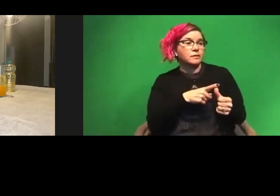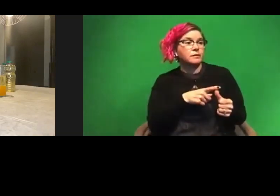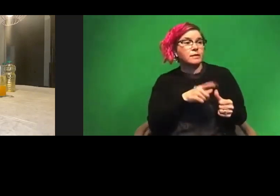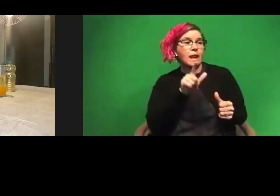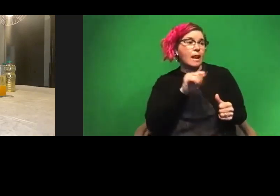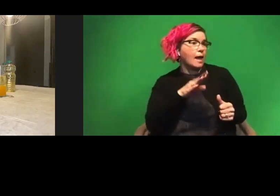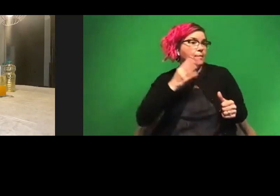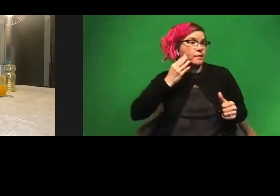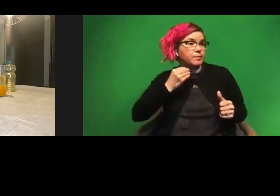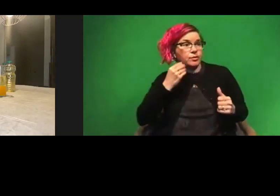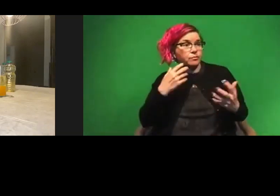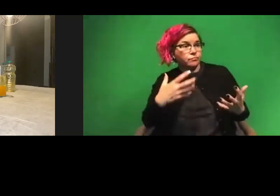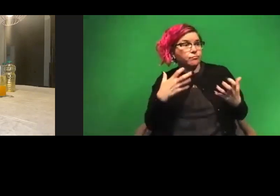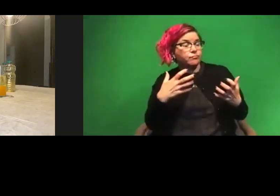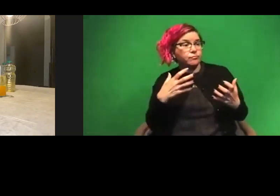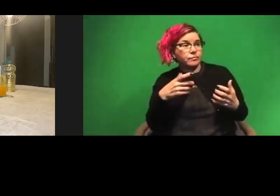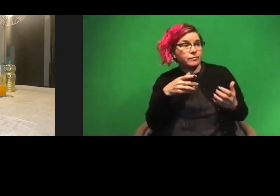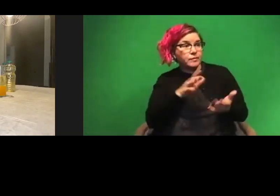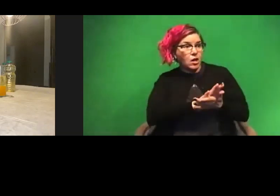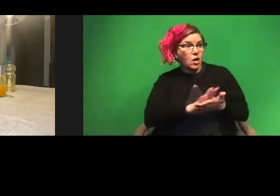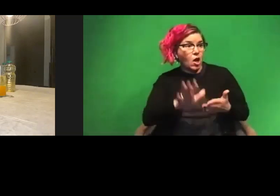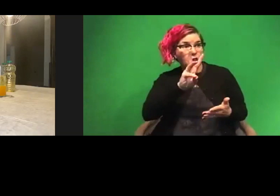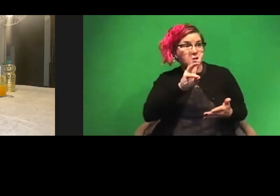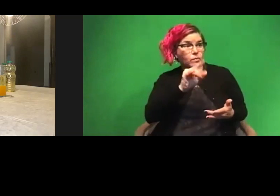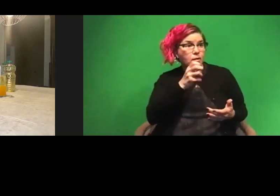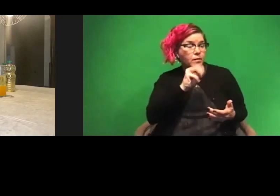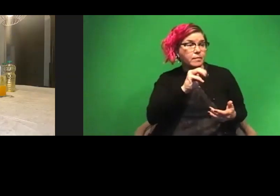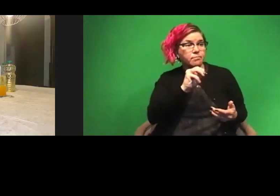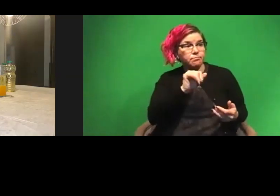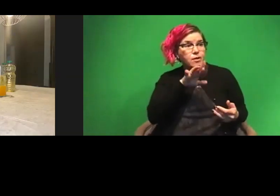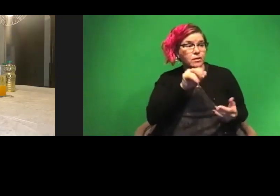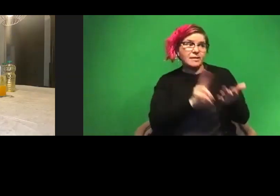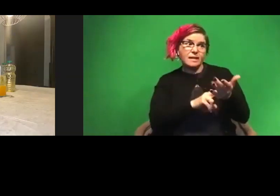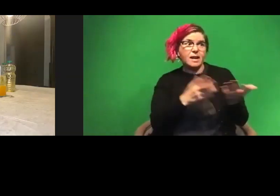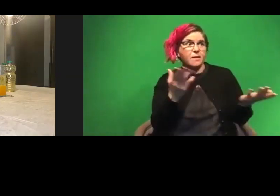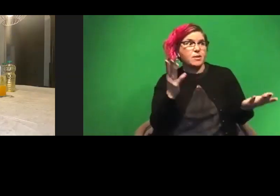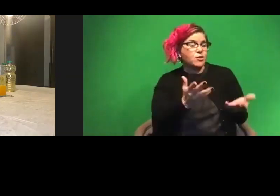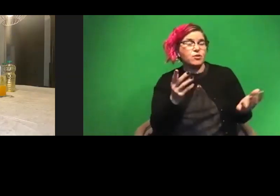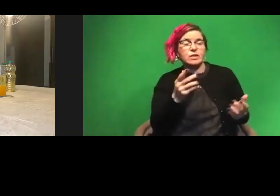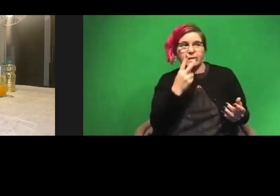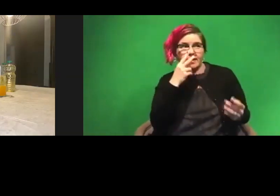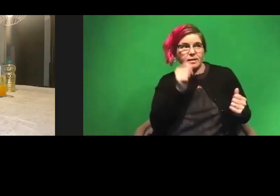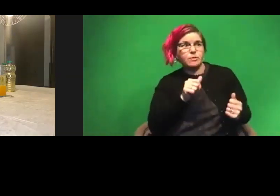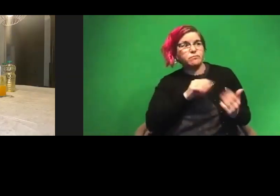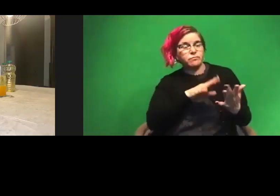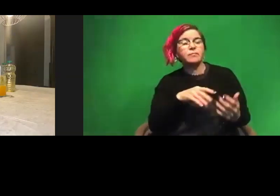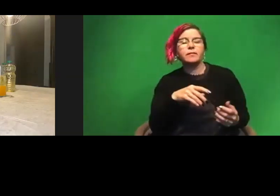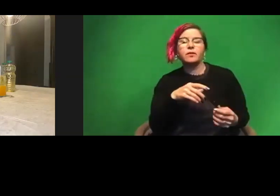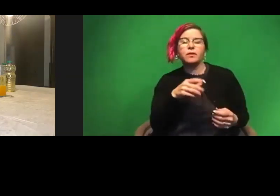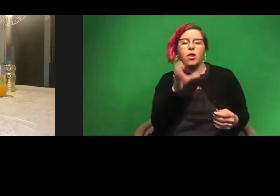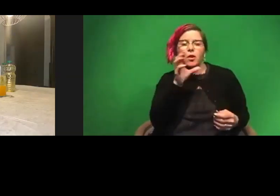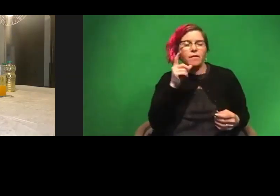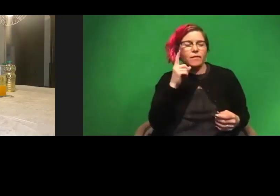experience at the College of William and Mary, sign up here, see this person and they were only looking for